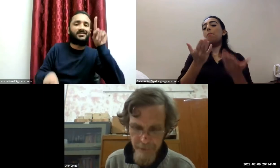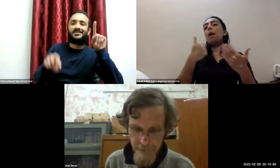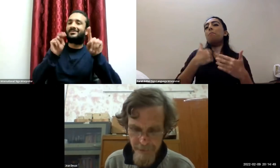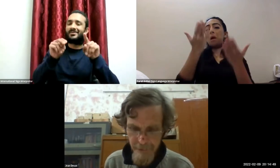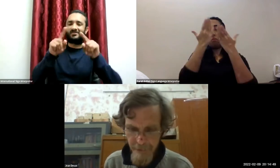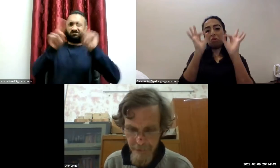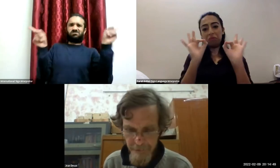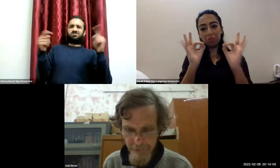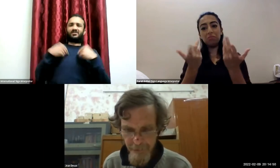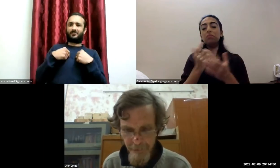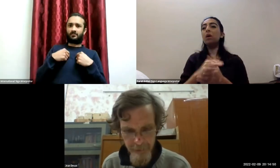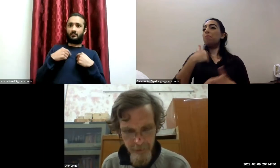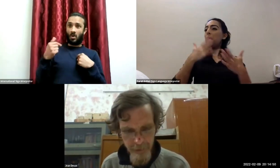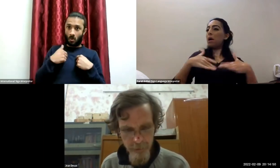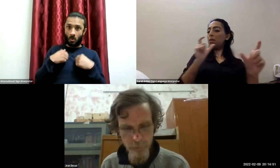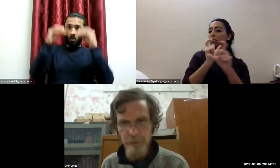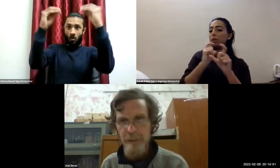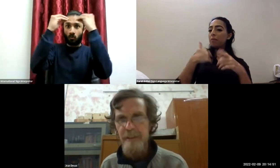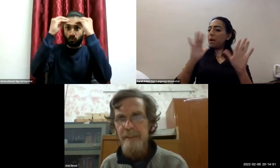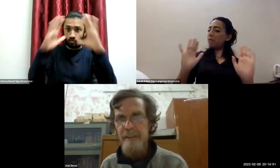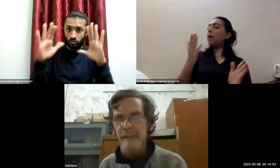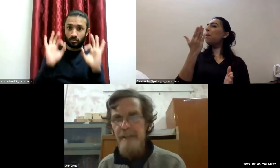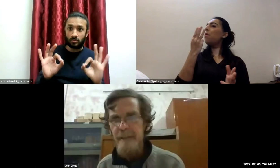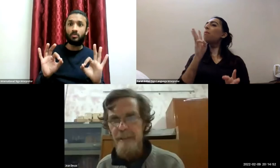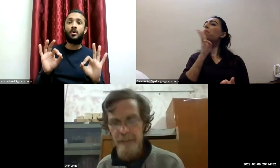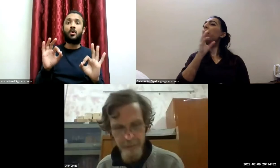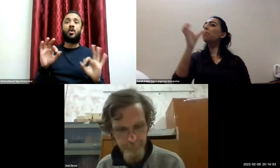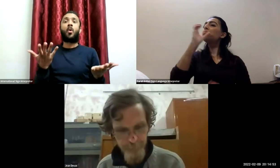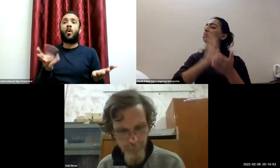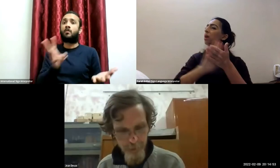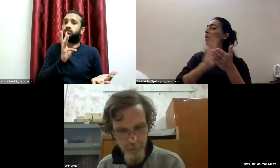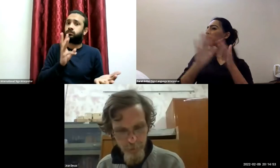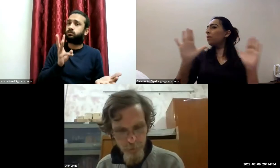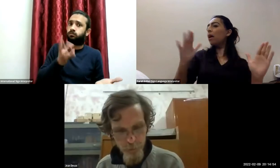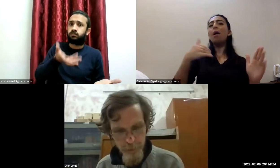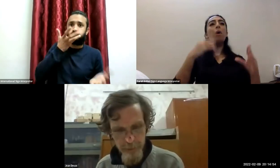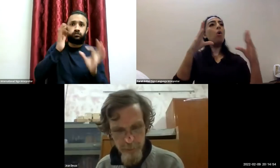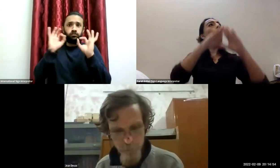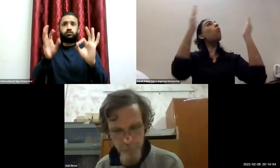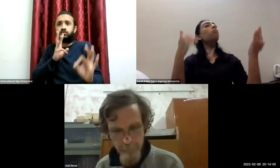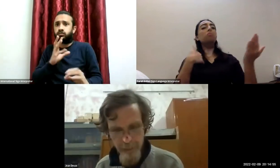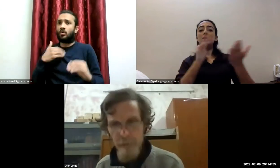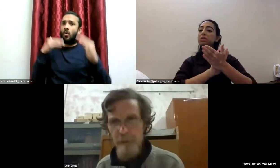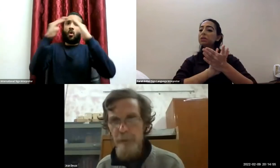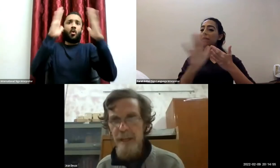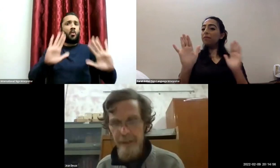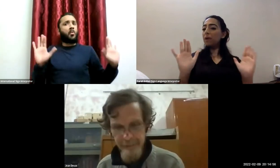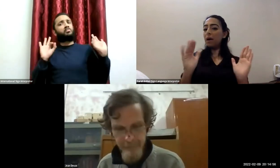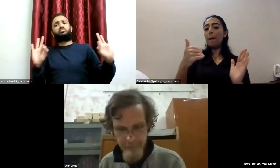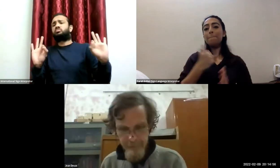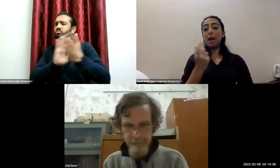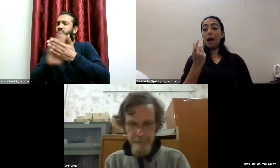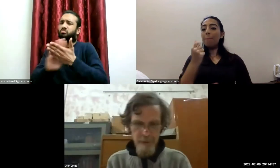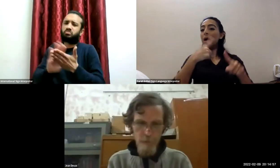communities like health care clean water and sanitation you may be able to get by with much